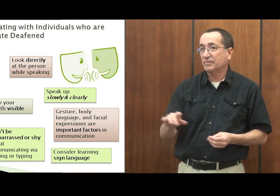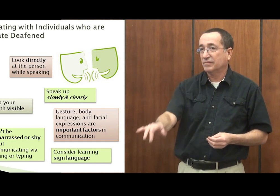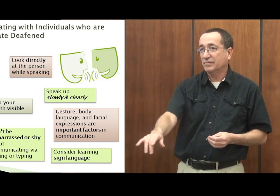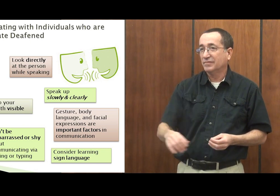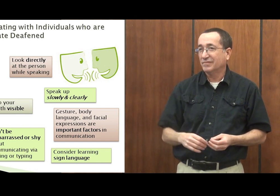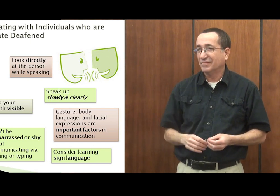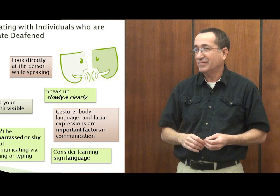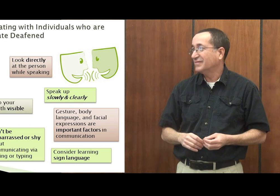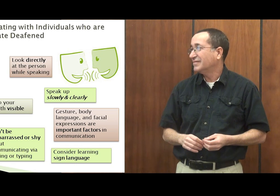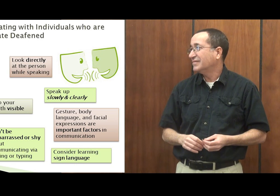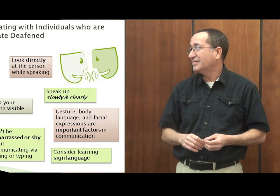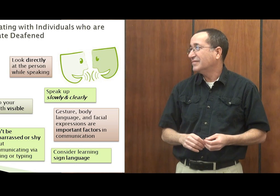And you can go again.